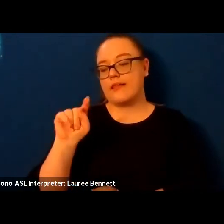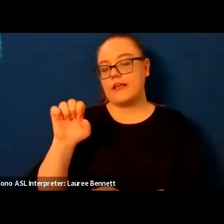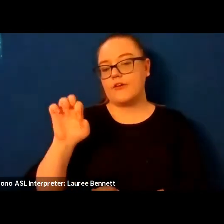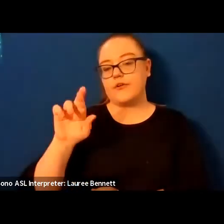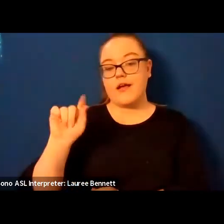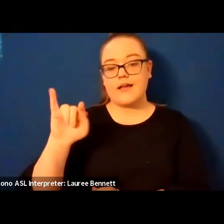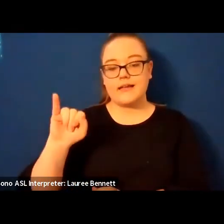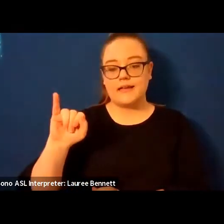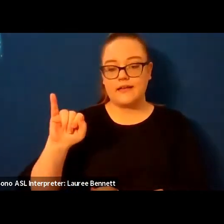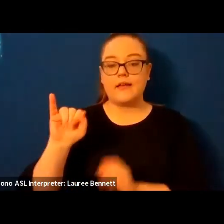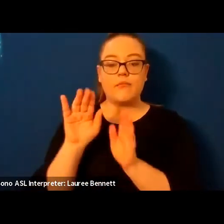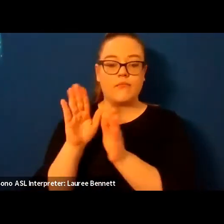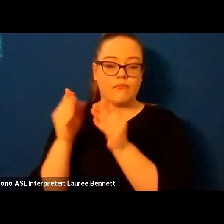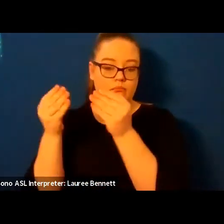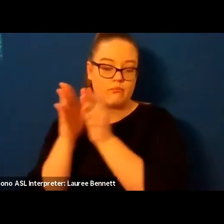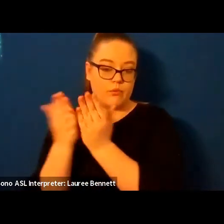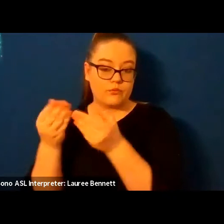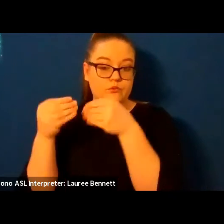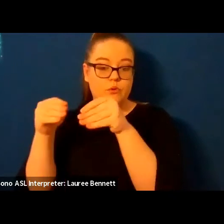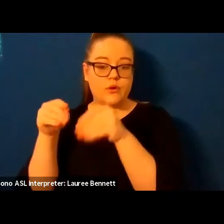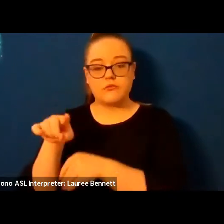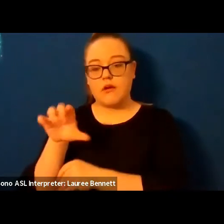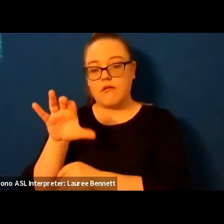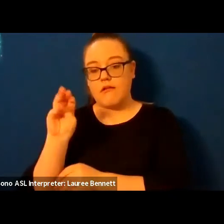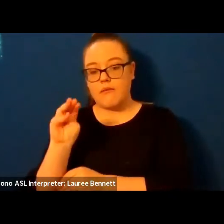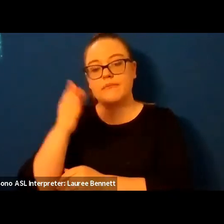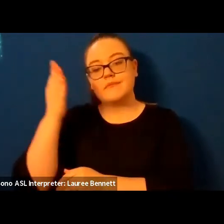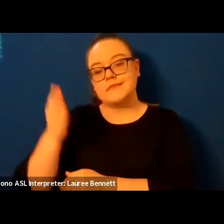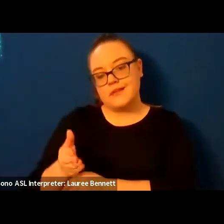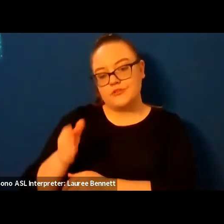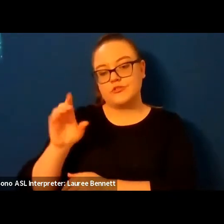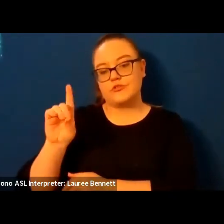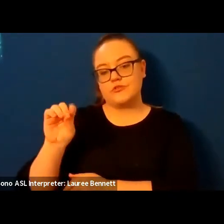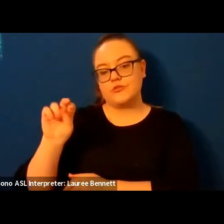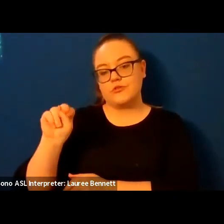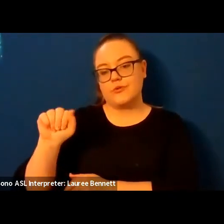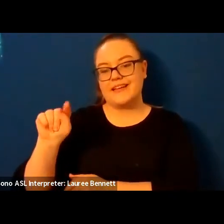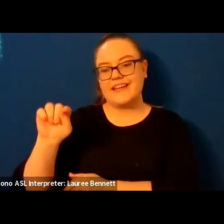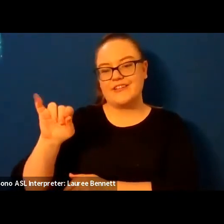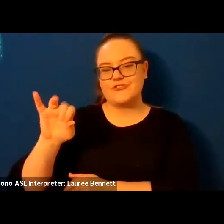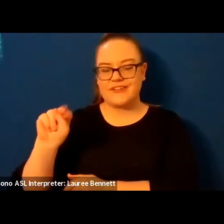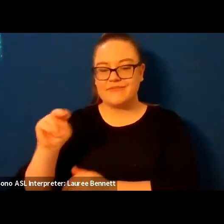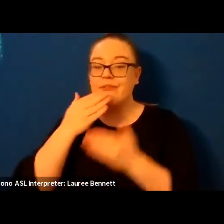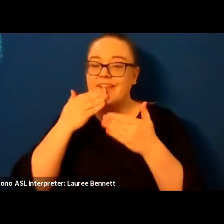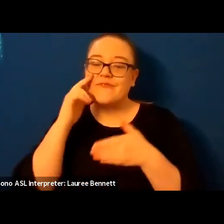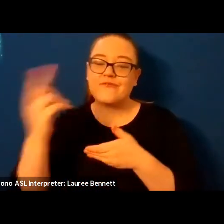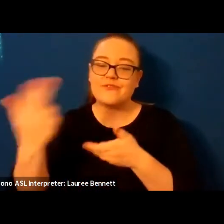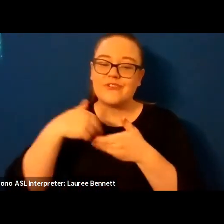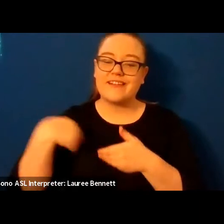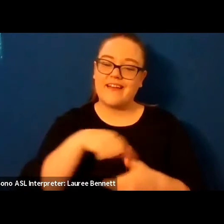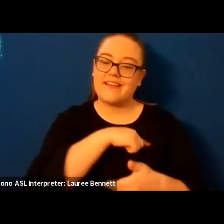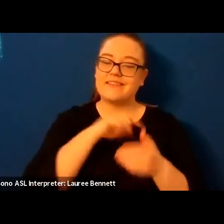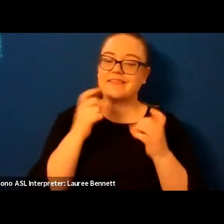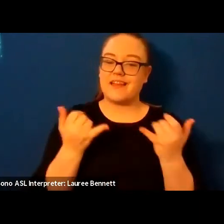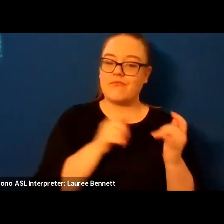simply thank you for your attendance this evening um and i will now turn it over to our moderator this evening marissa siegel